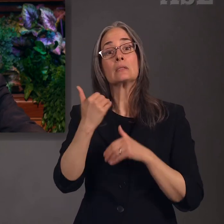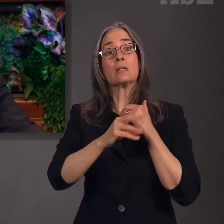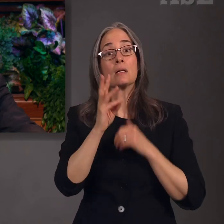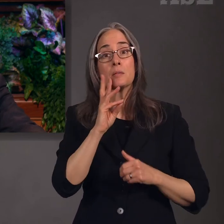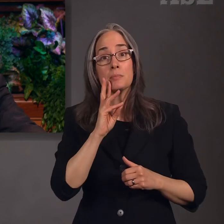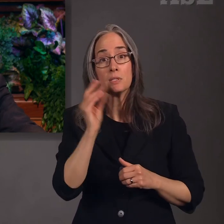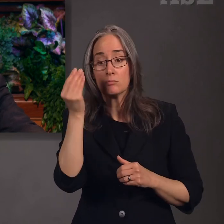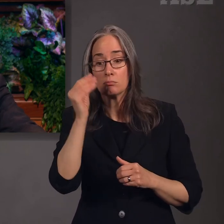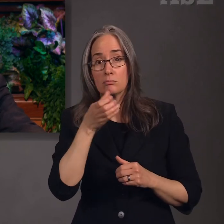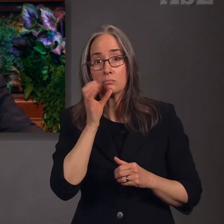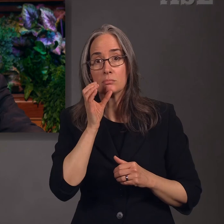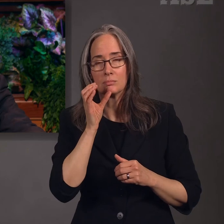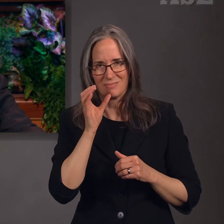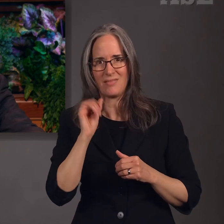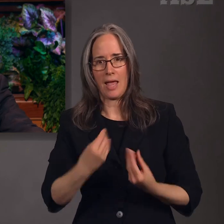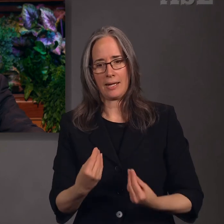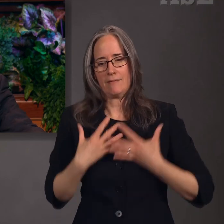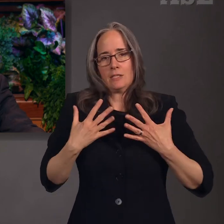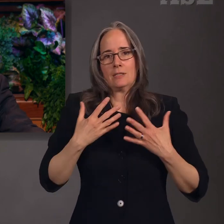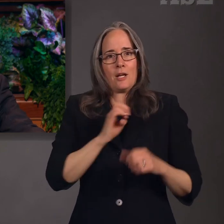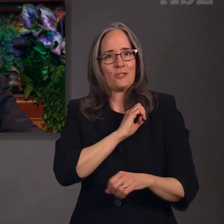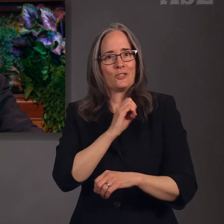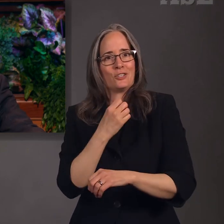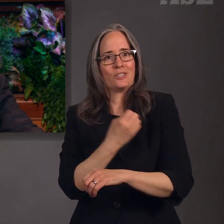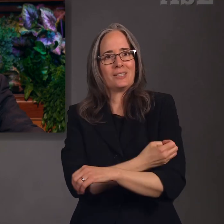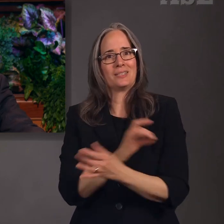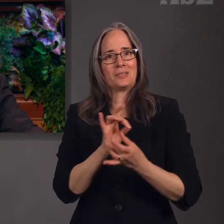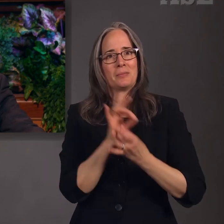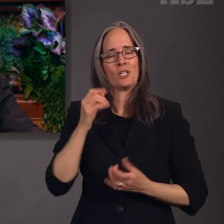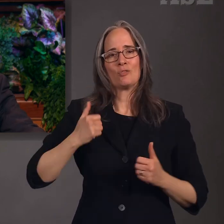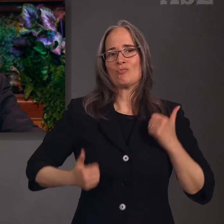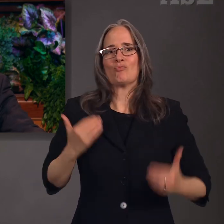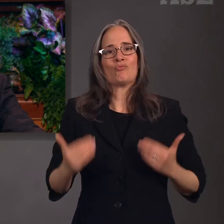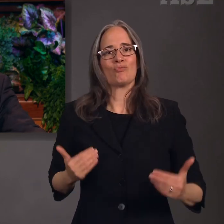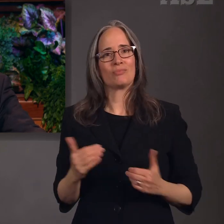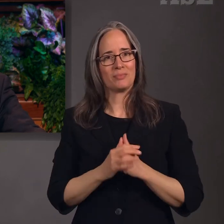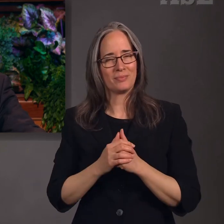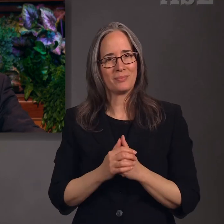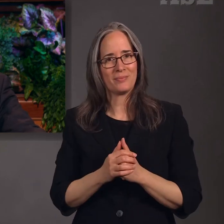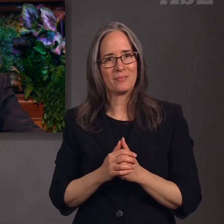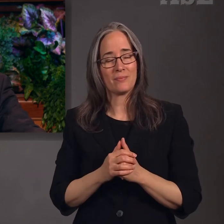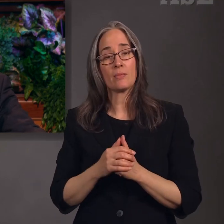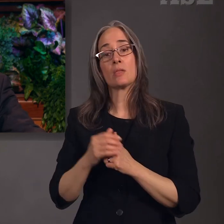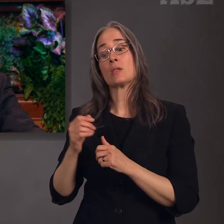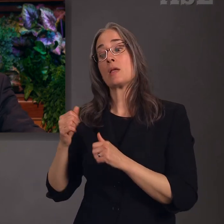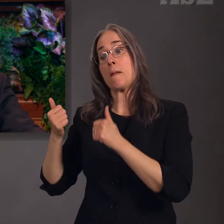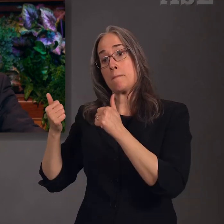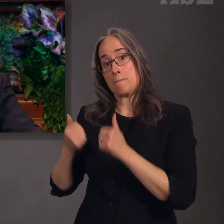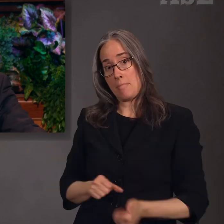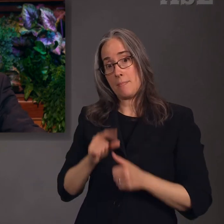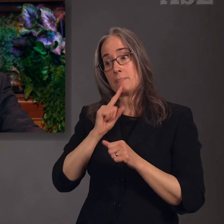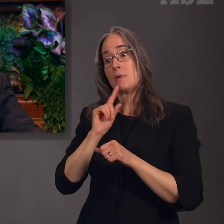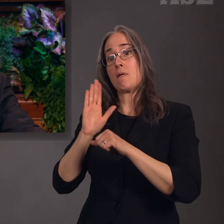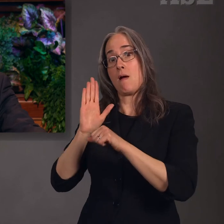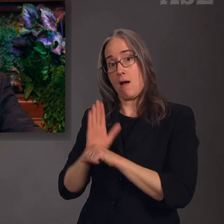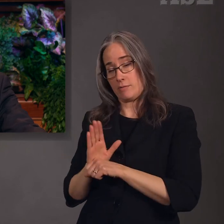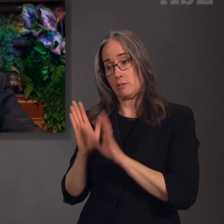energize our spiritual being. Renewing our baptismal covenant and partaking of the